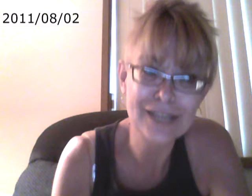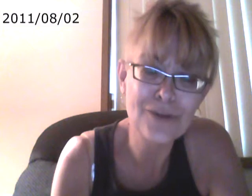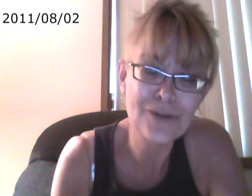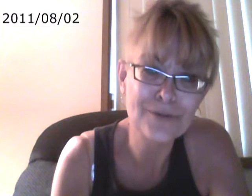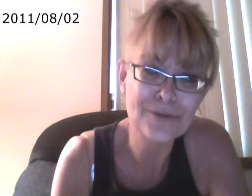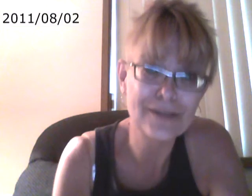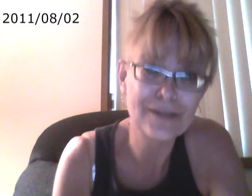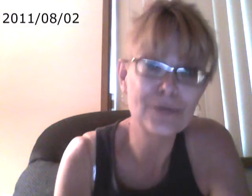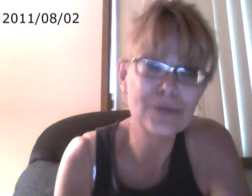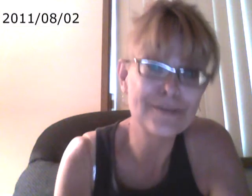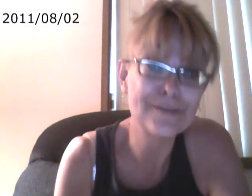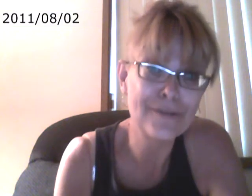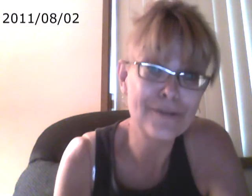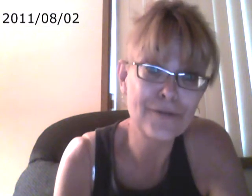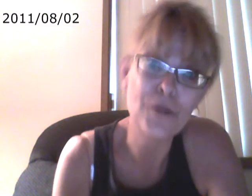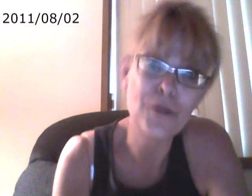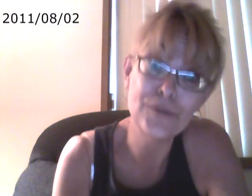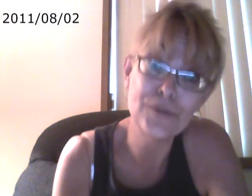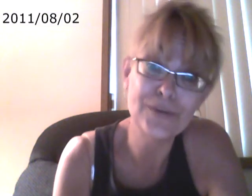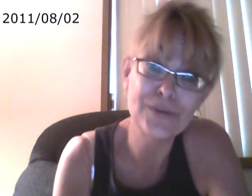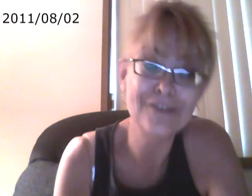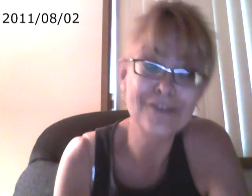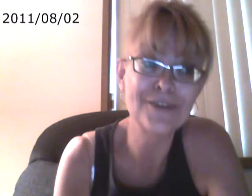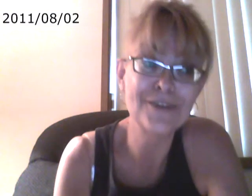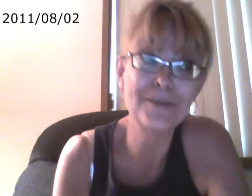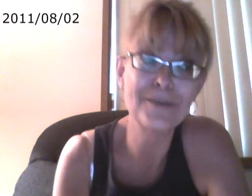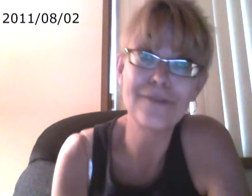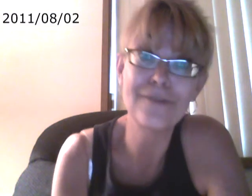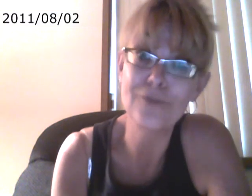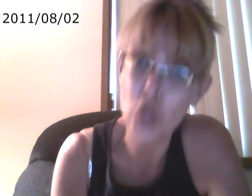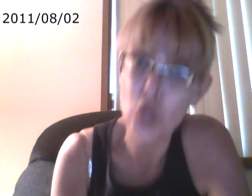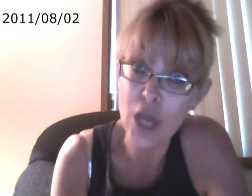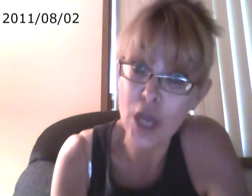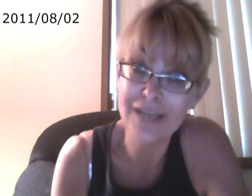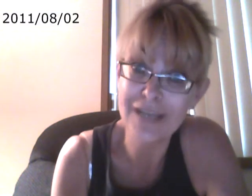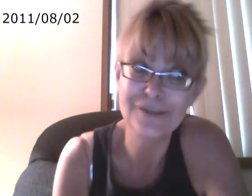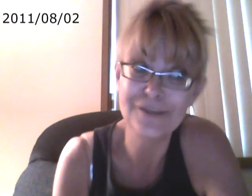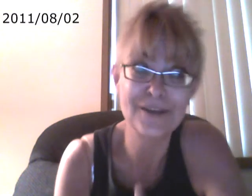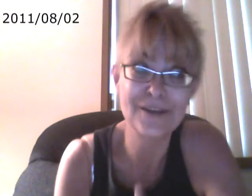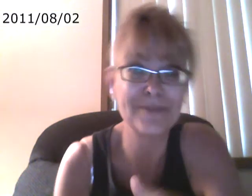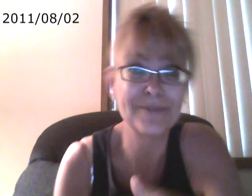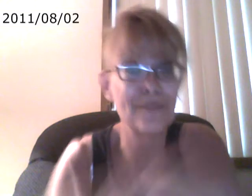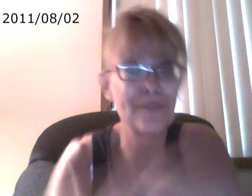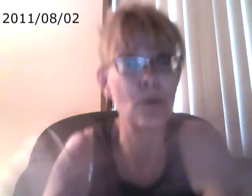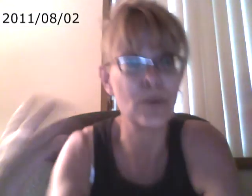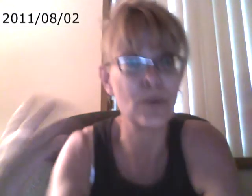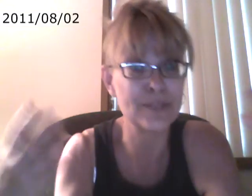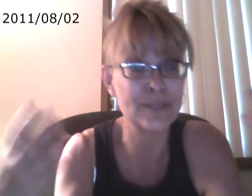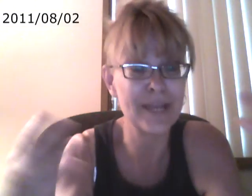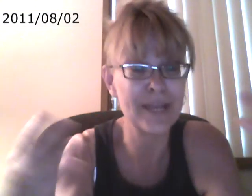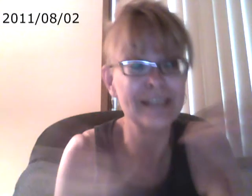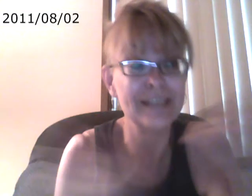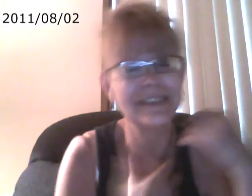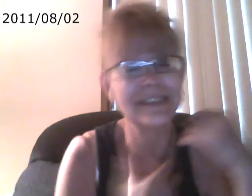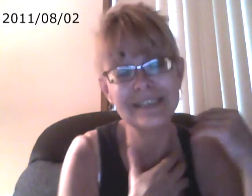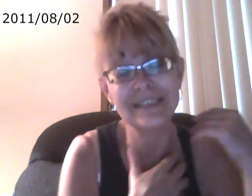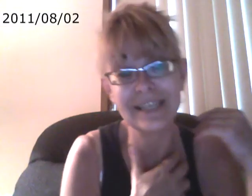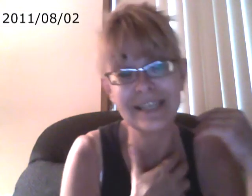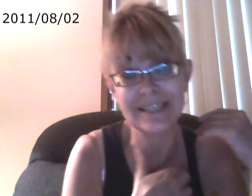domino effect. It wasn't fair for a few. Now it's not going to be fair for a lot. Now it's not going to be fair for most of the planet until it gets the